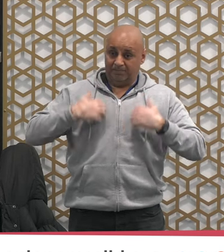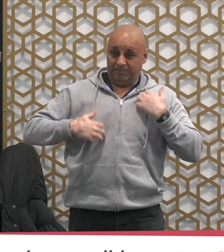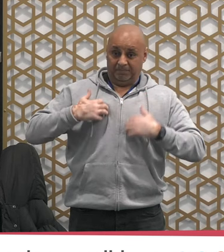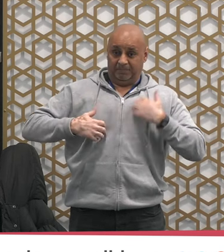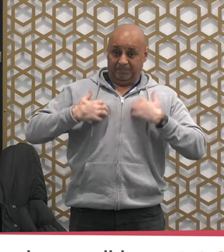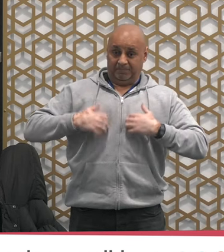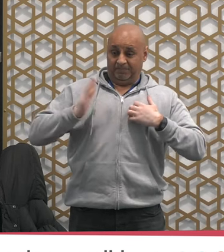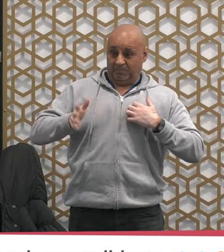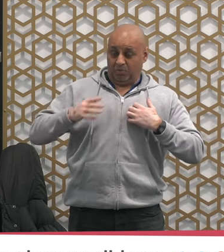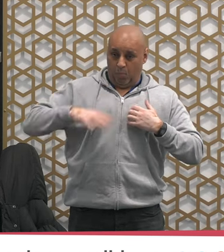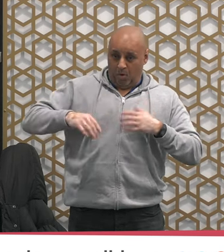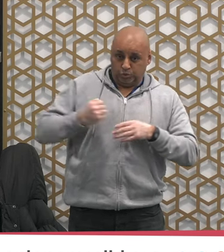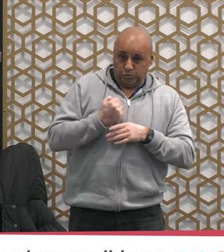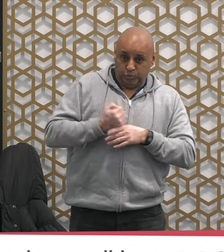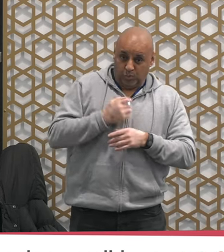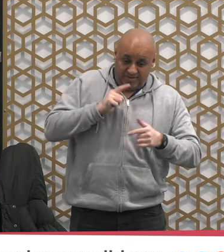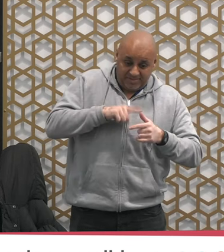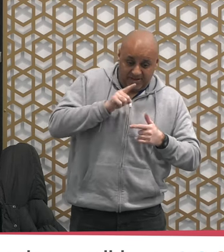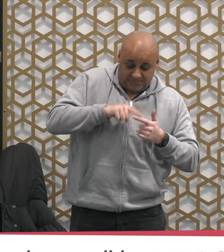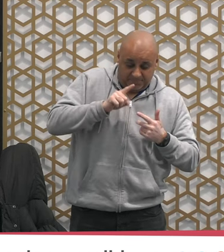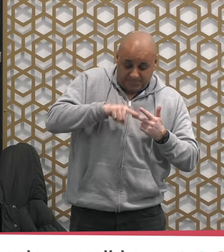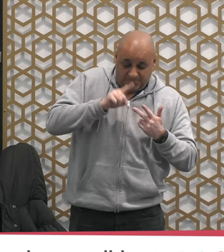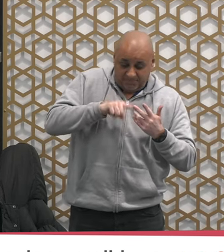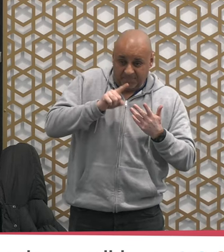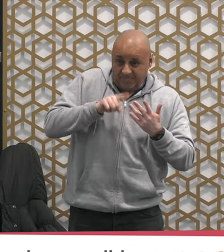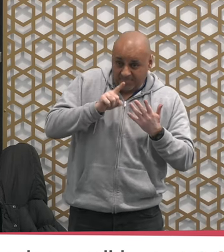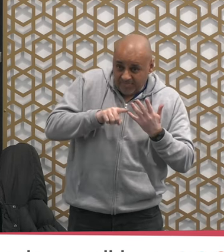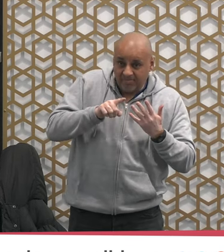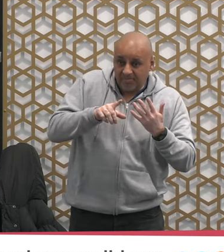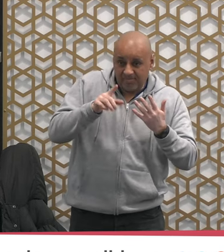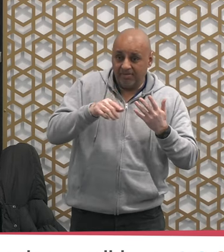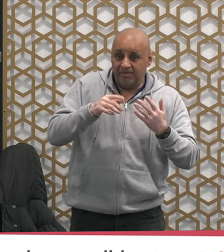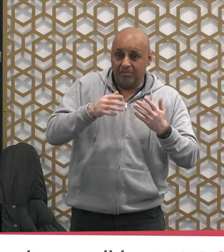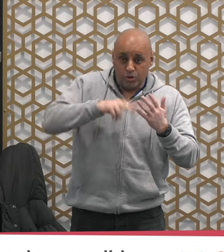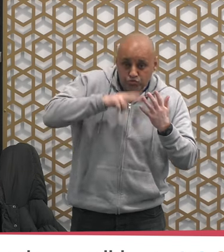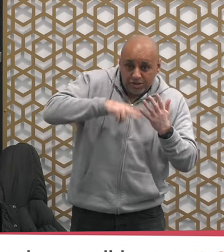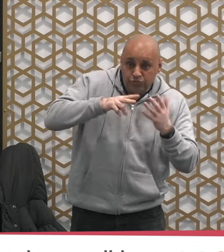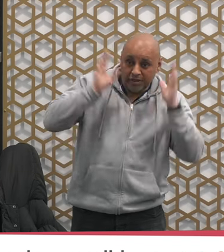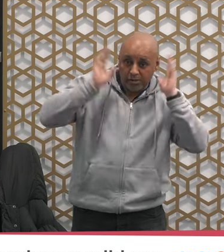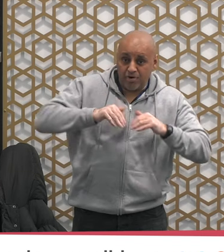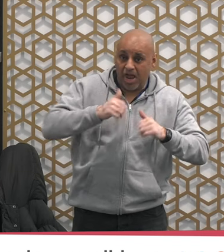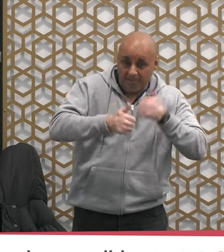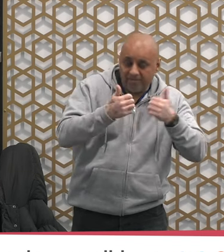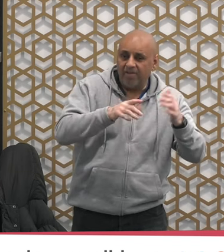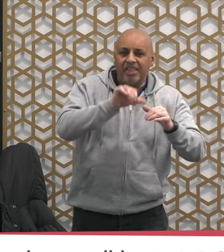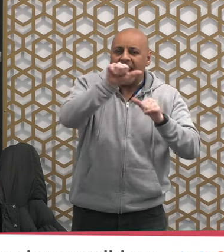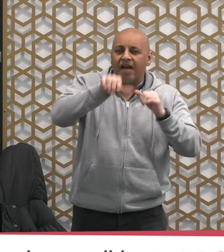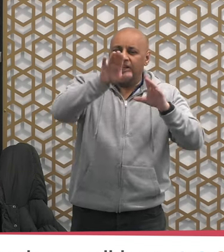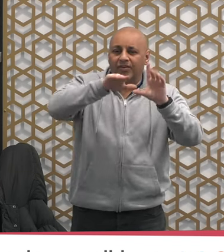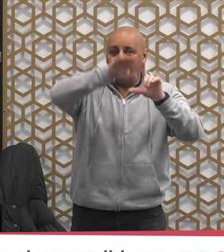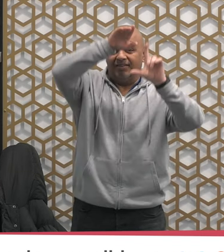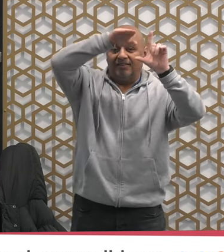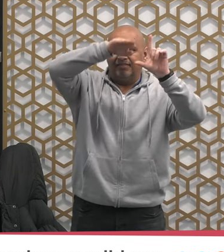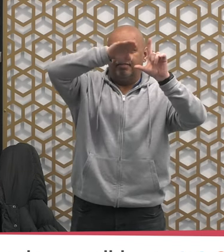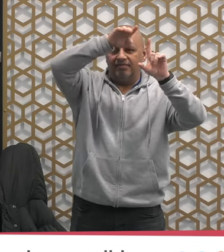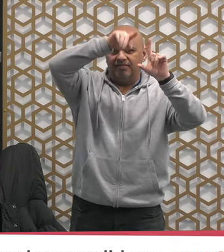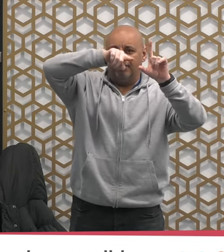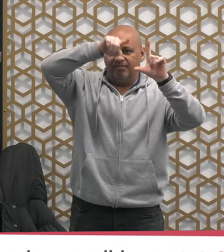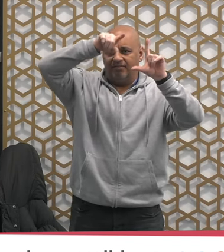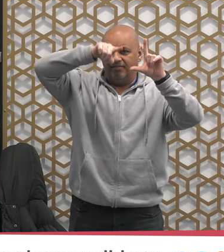days and probably a week of the month of Ramadan then you start dropping you know recitation of the Quran